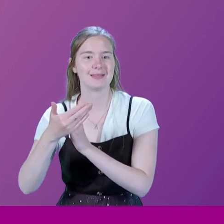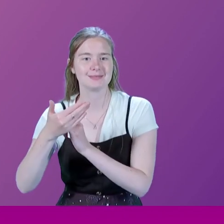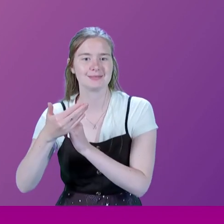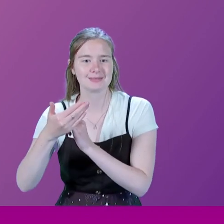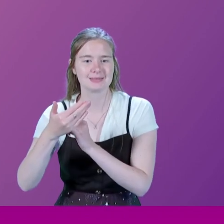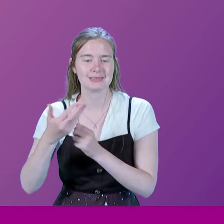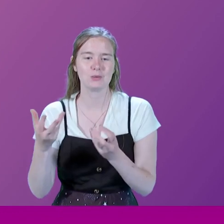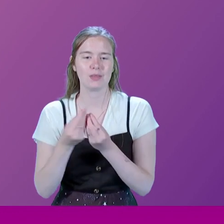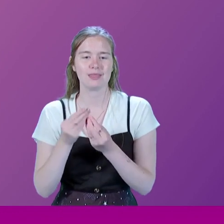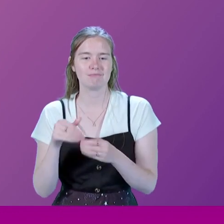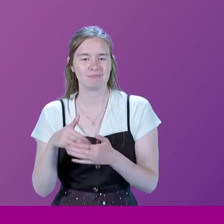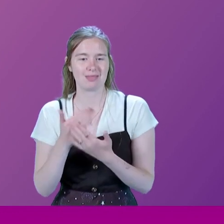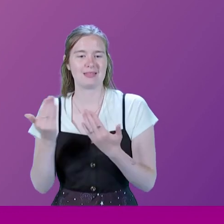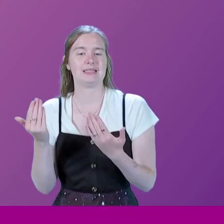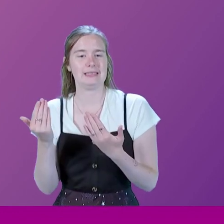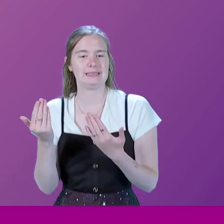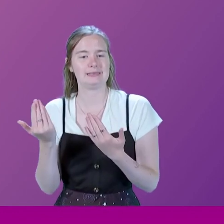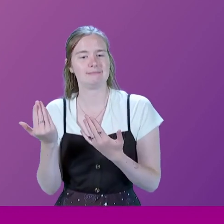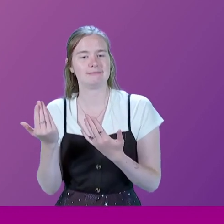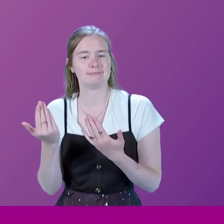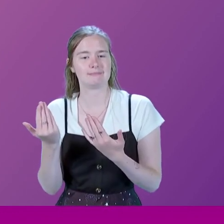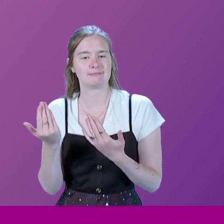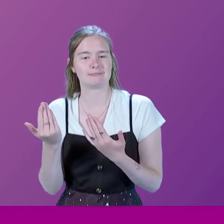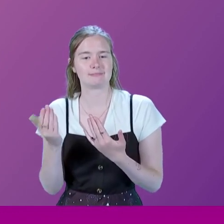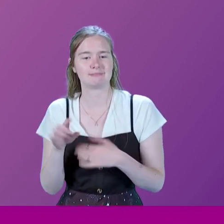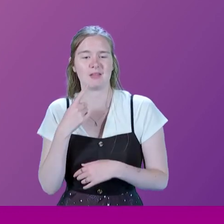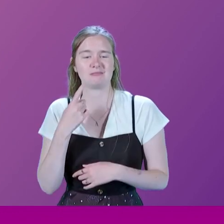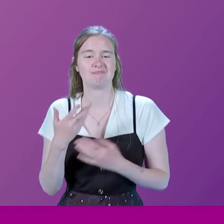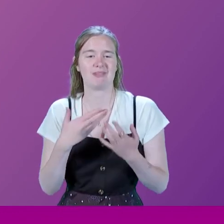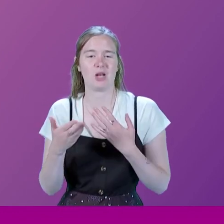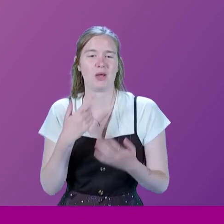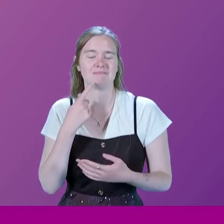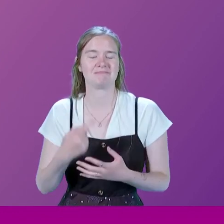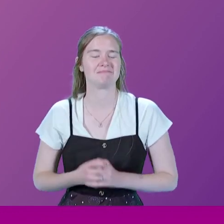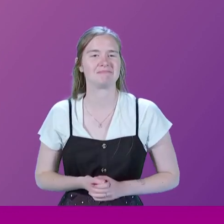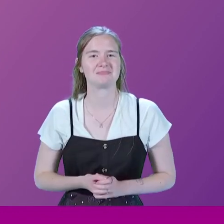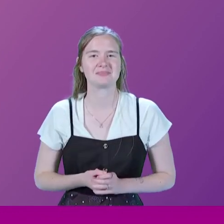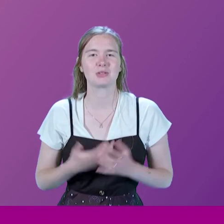was with her on the day that... I'll just tell this anecdote, actually.